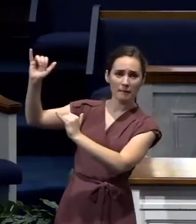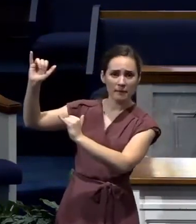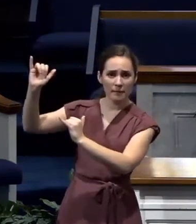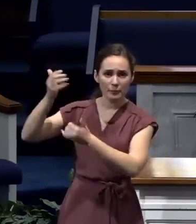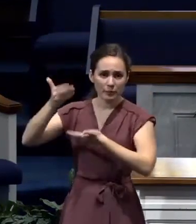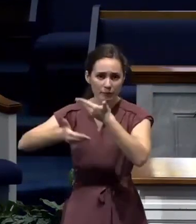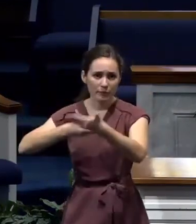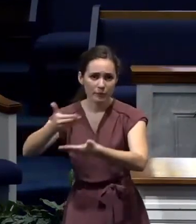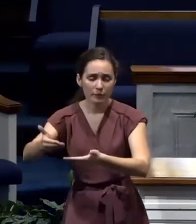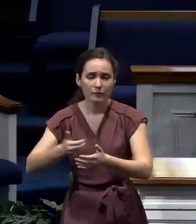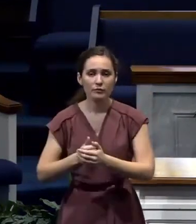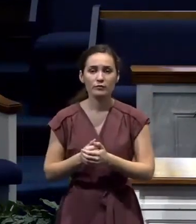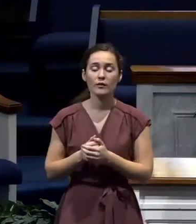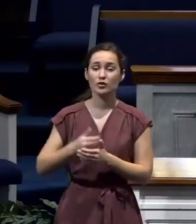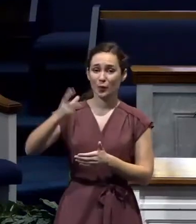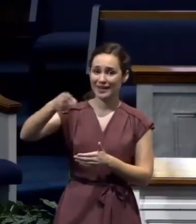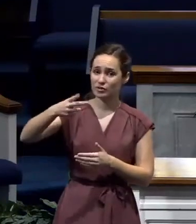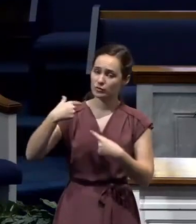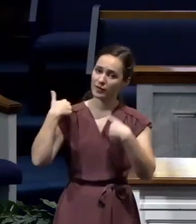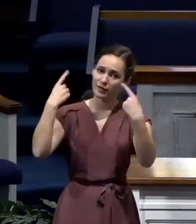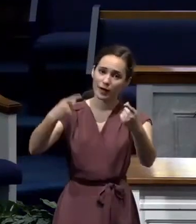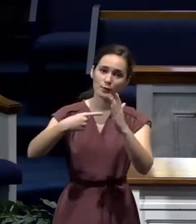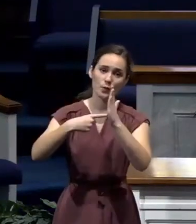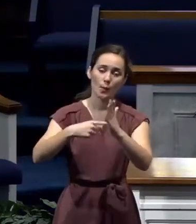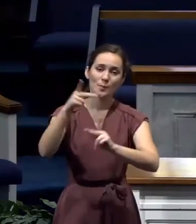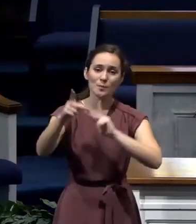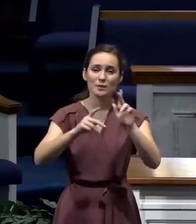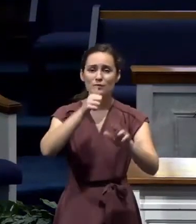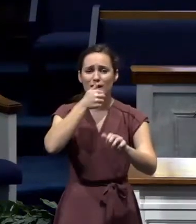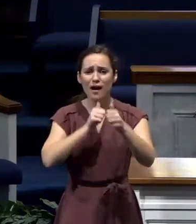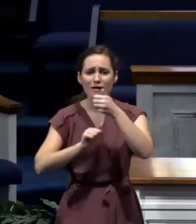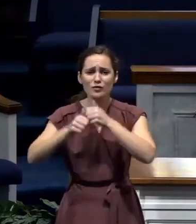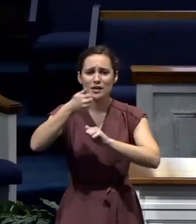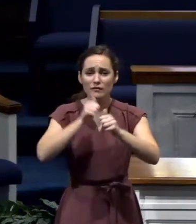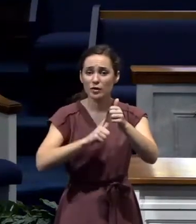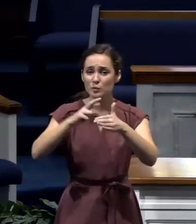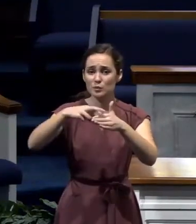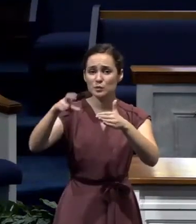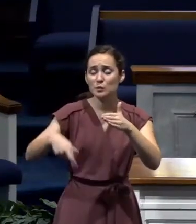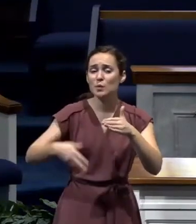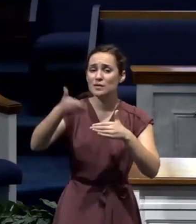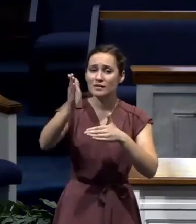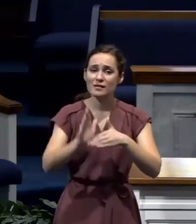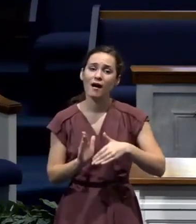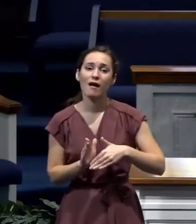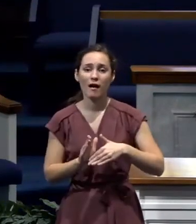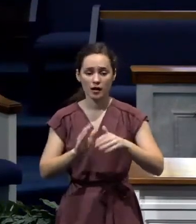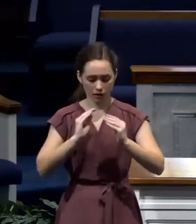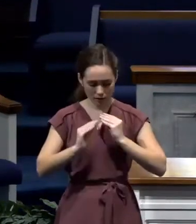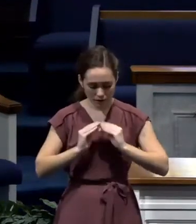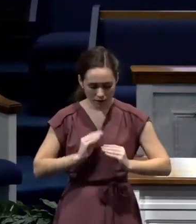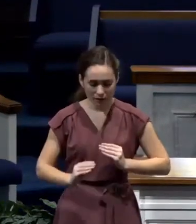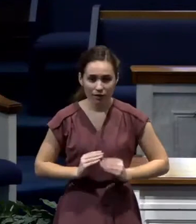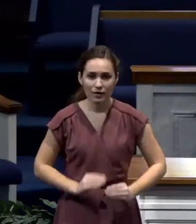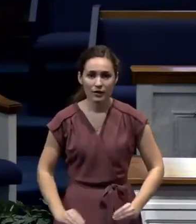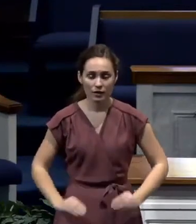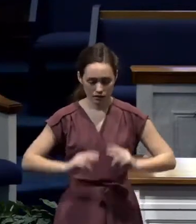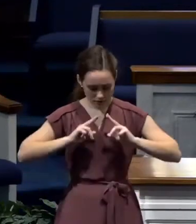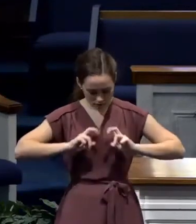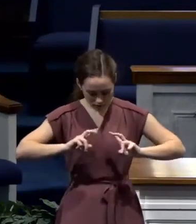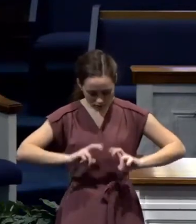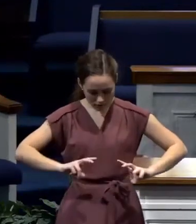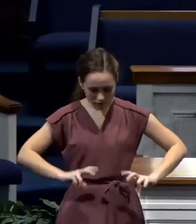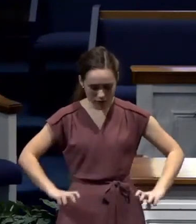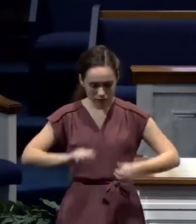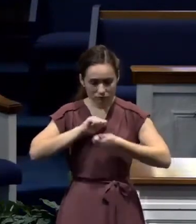the lesson of history where people suffer much, God accomplishes much in their soul. Where there's no calamity,